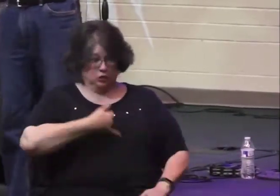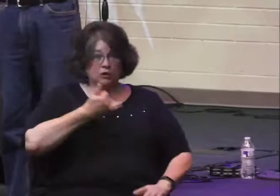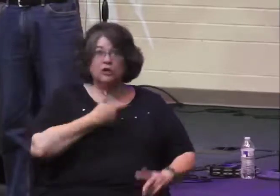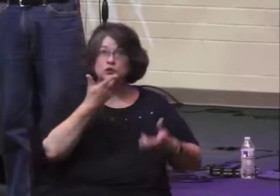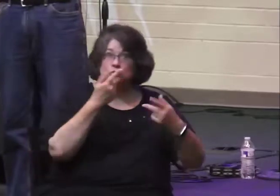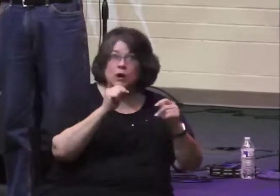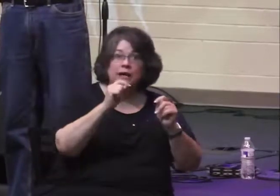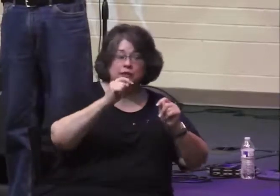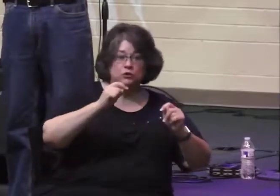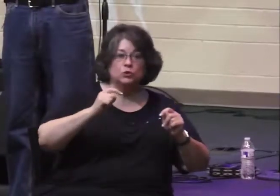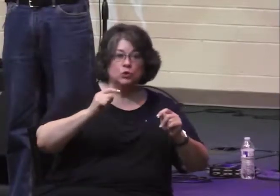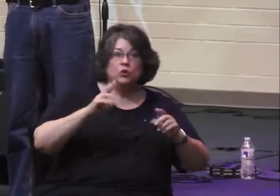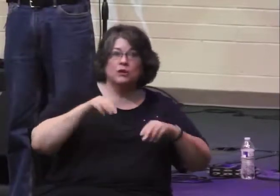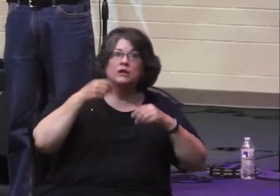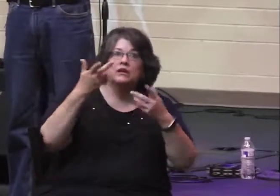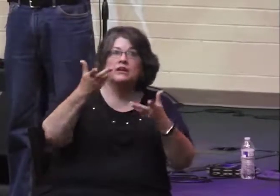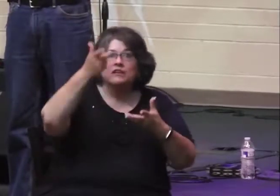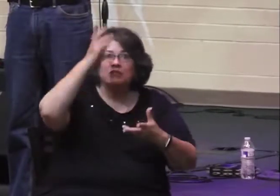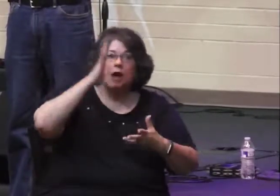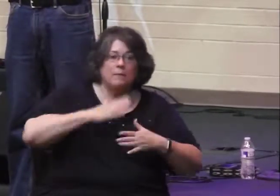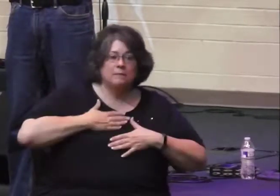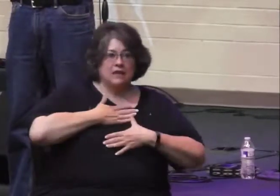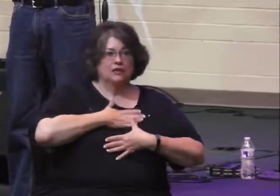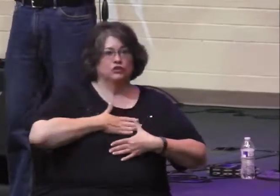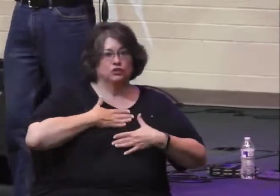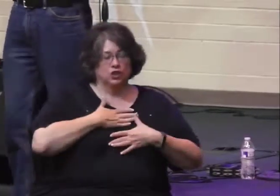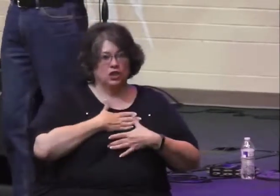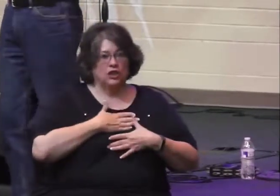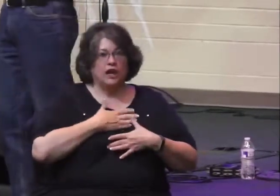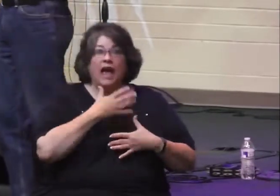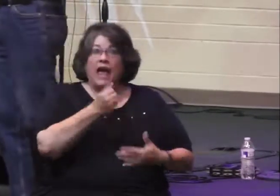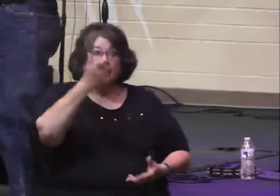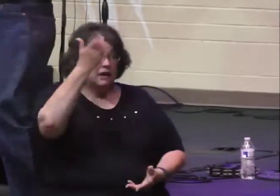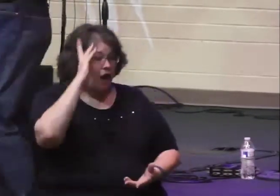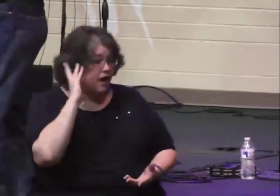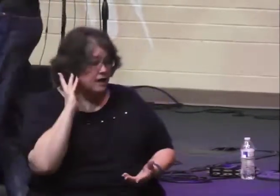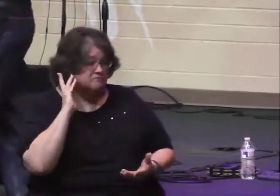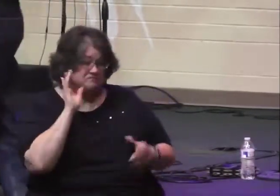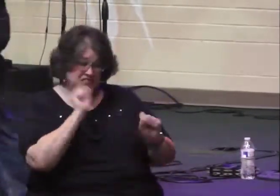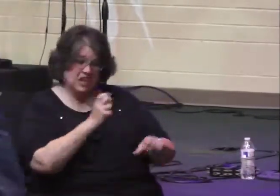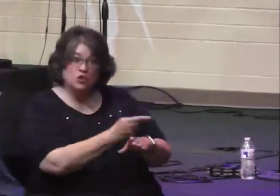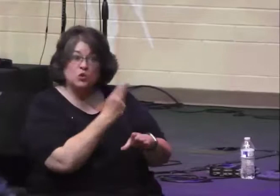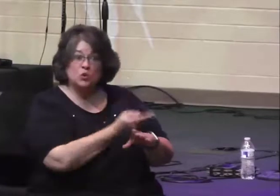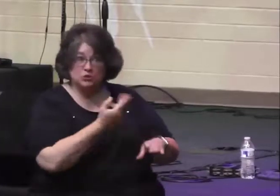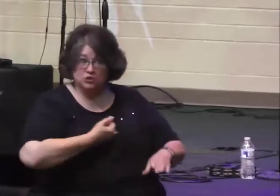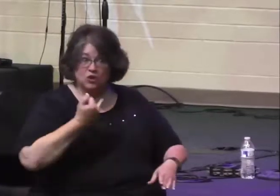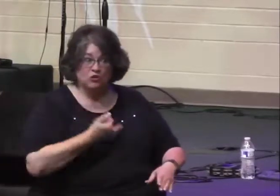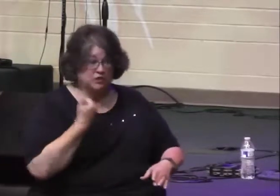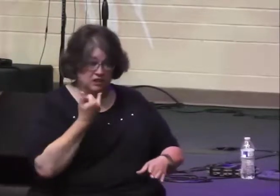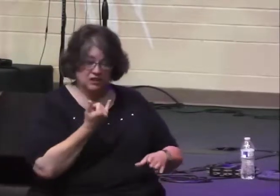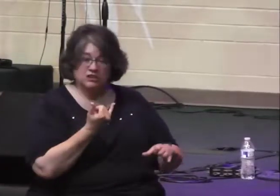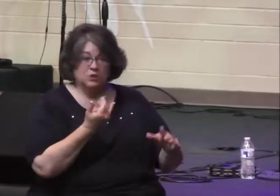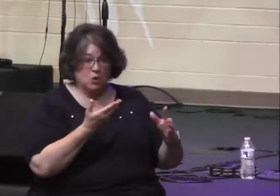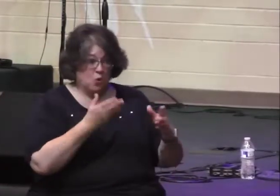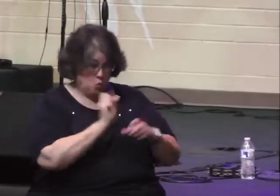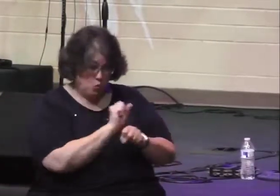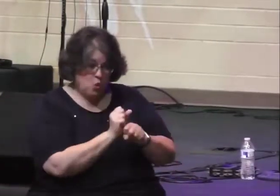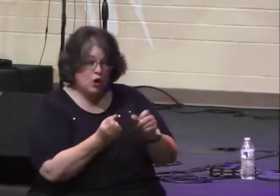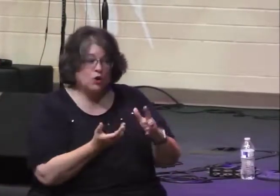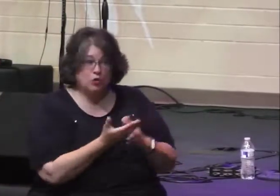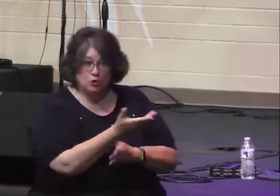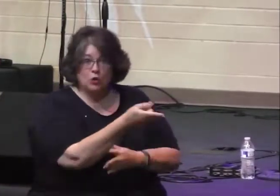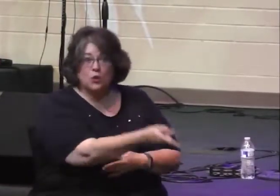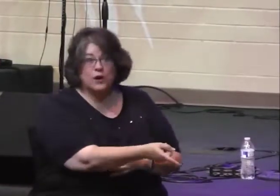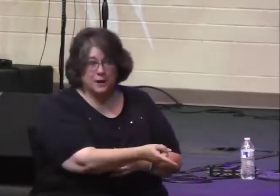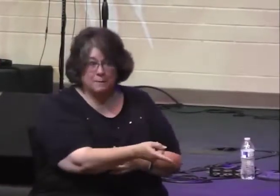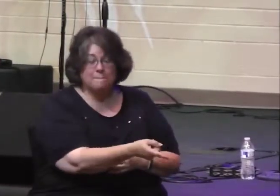please God through some of these initiatives, and God has got a leader here that he's free to work through. And when God is free to work in